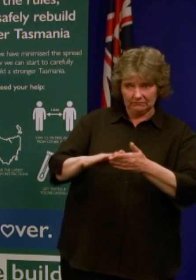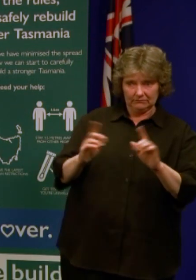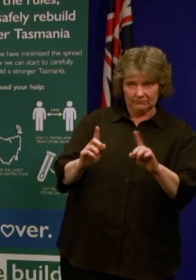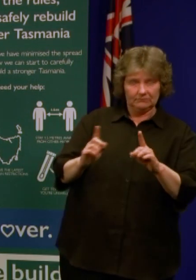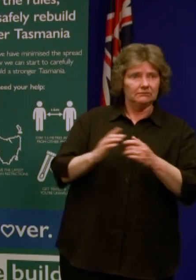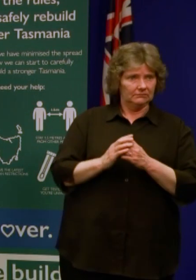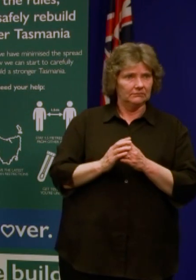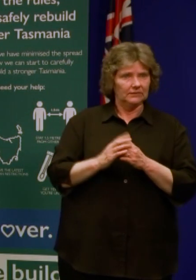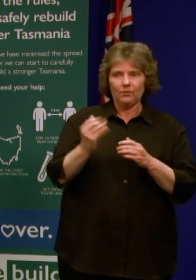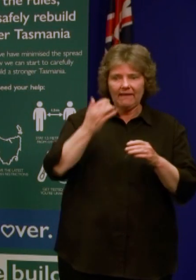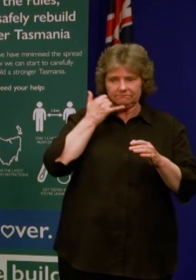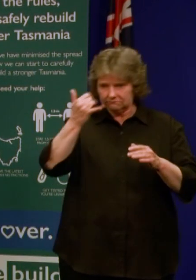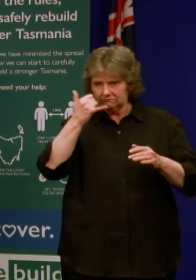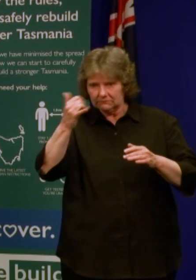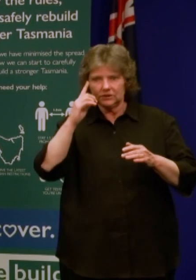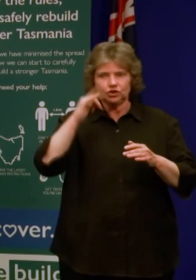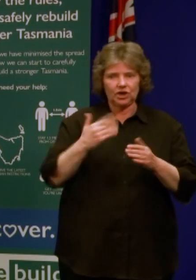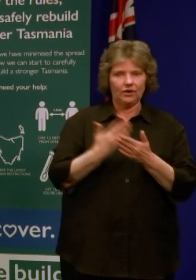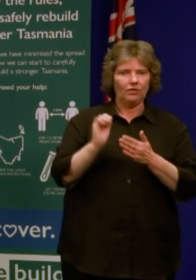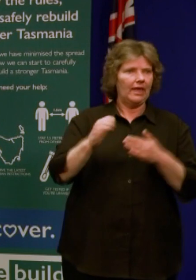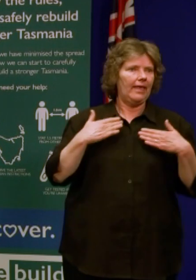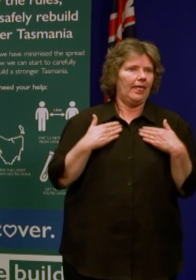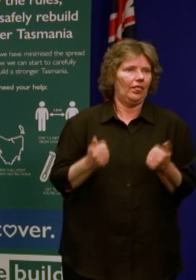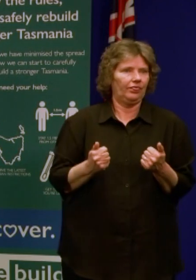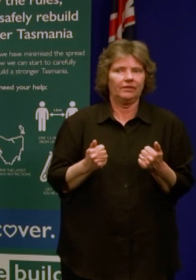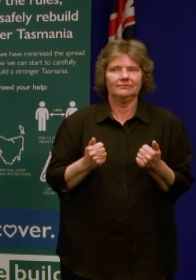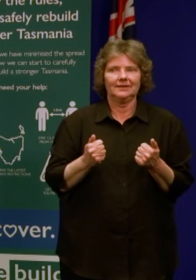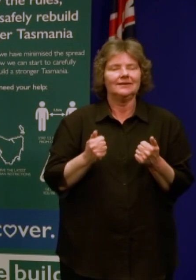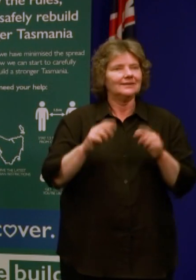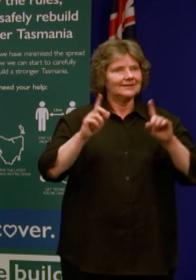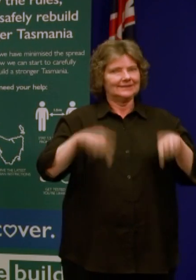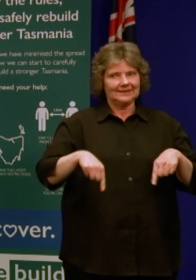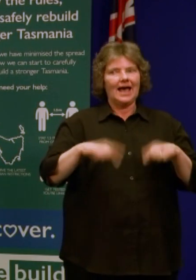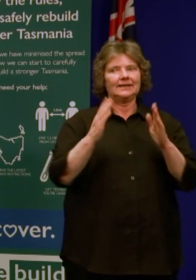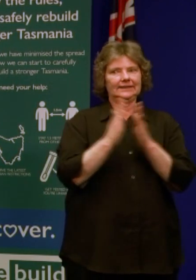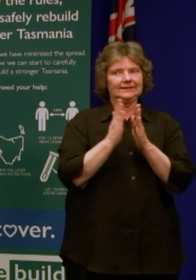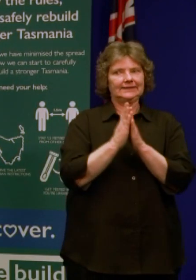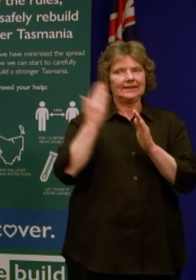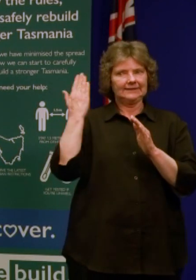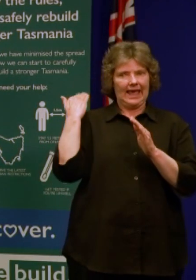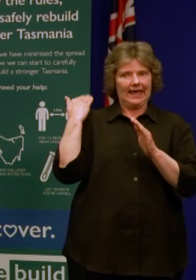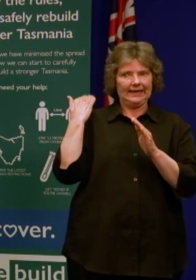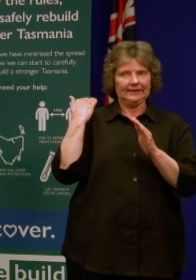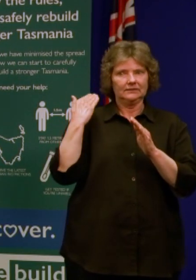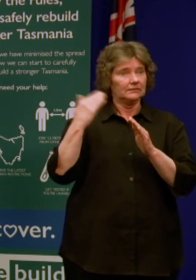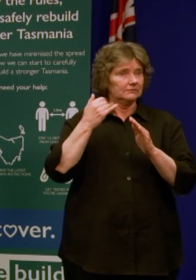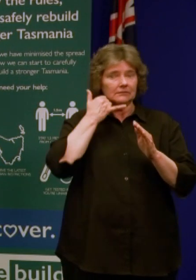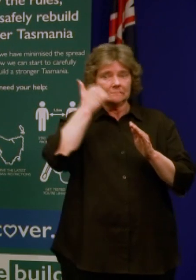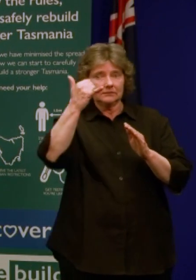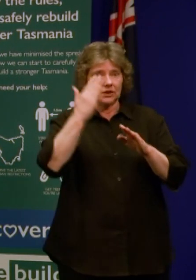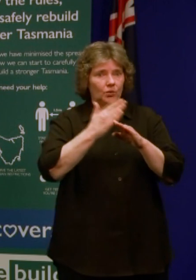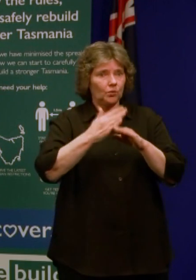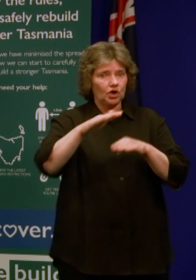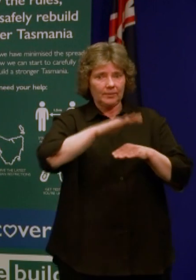calls to check their health. So those were specific checks since Sunday just to workplaces or something to check that they're wearing masks, is that...?